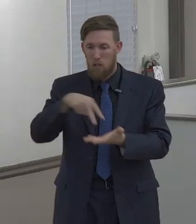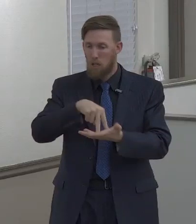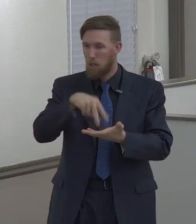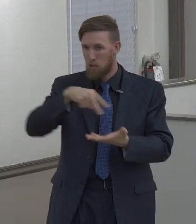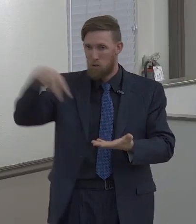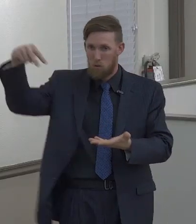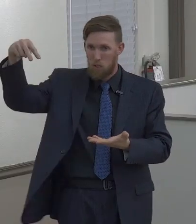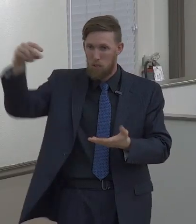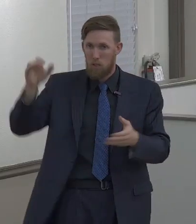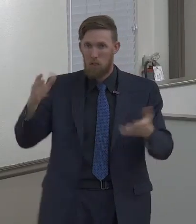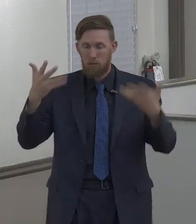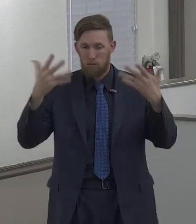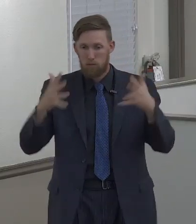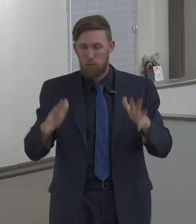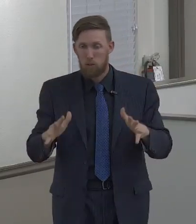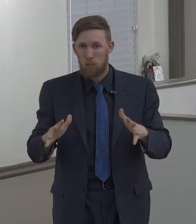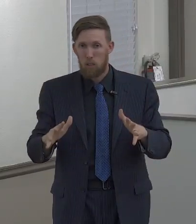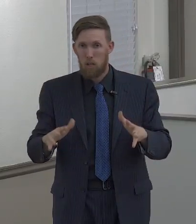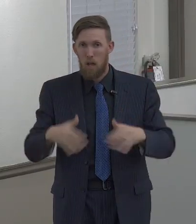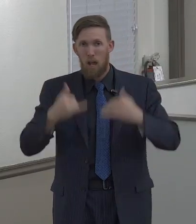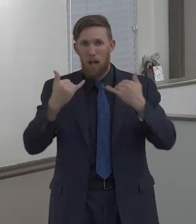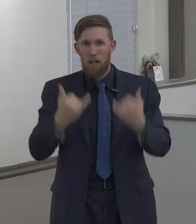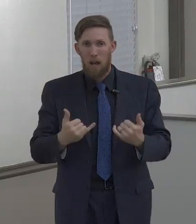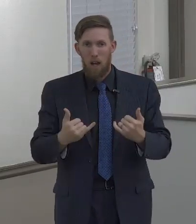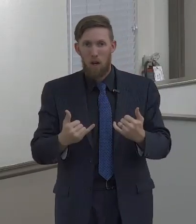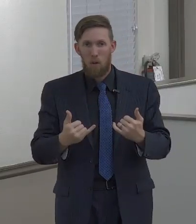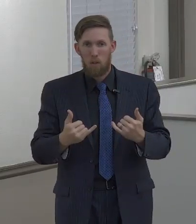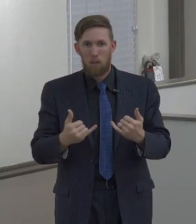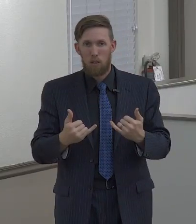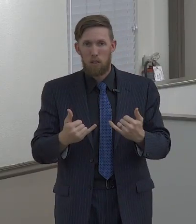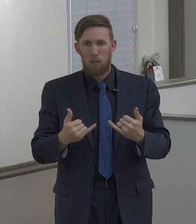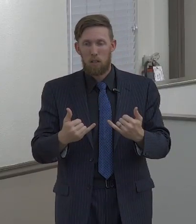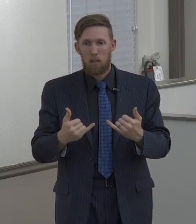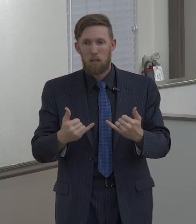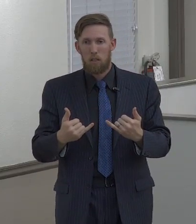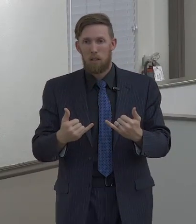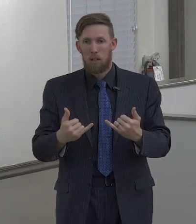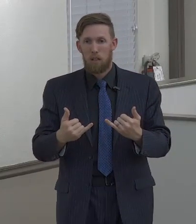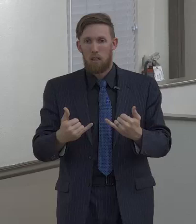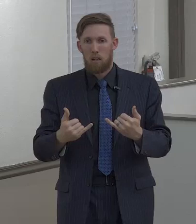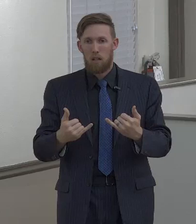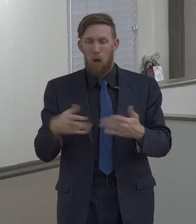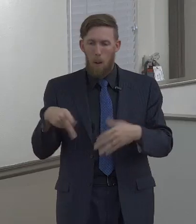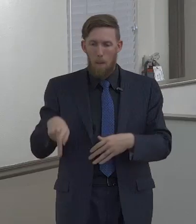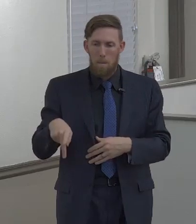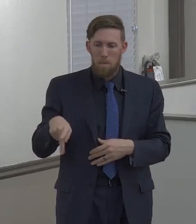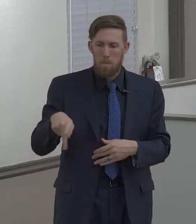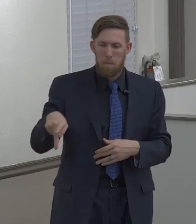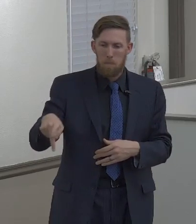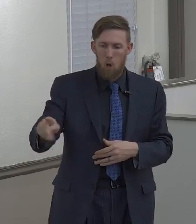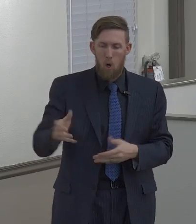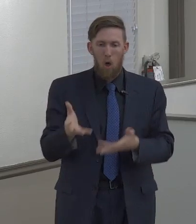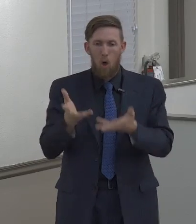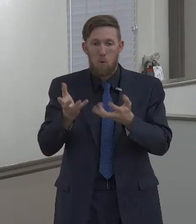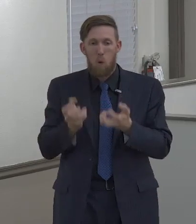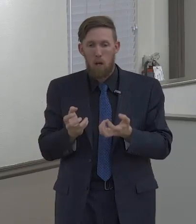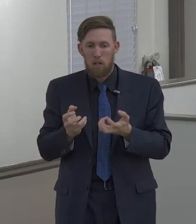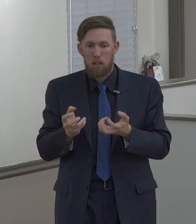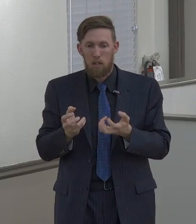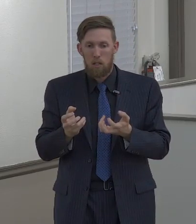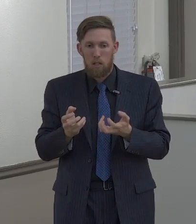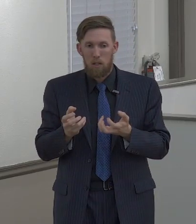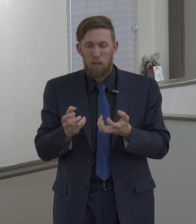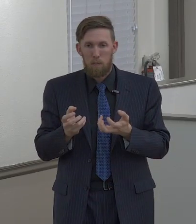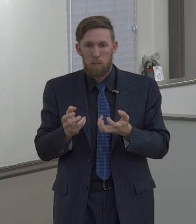of the fact that Christ has risen from the dead, it was worth it for him to die daily